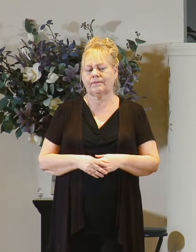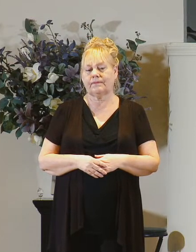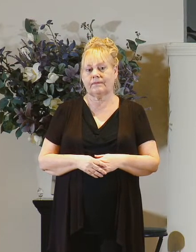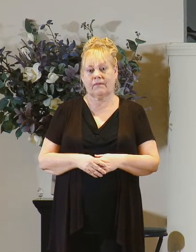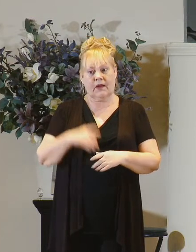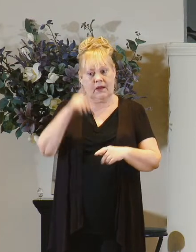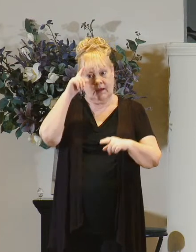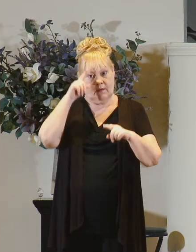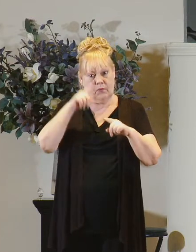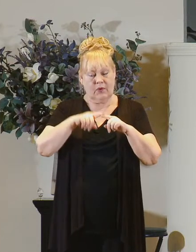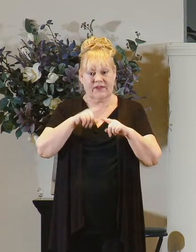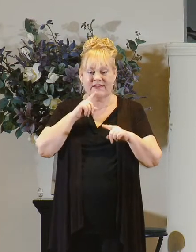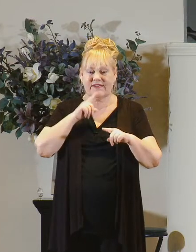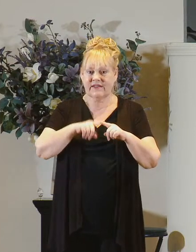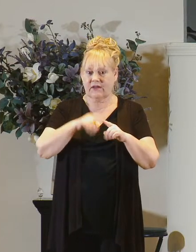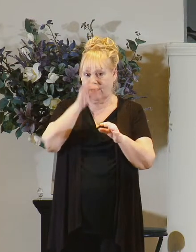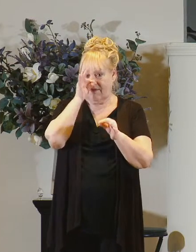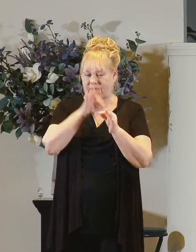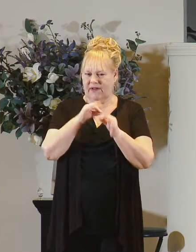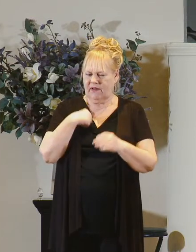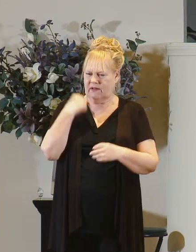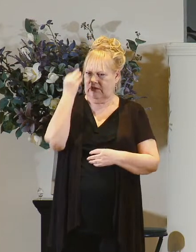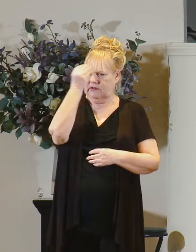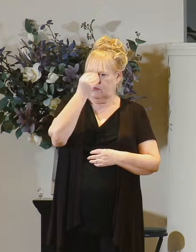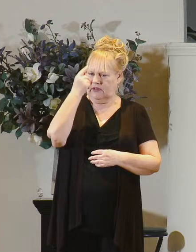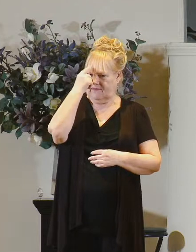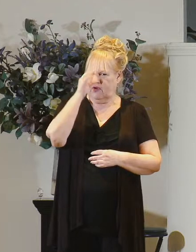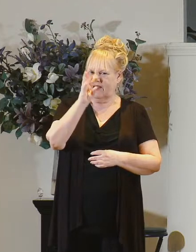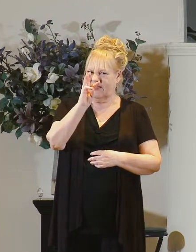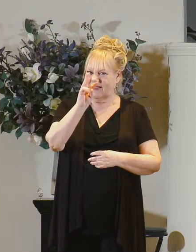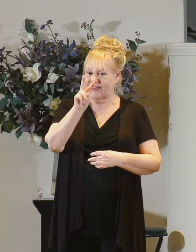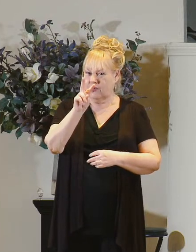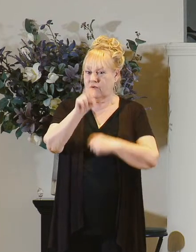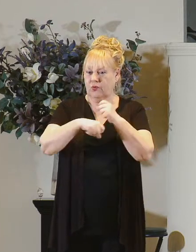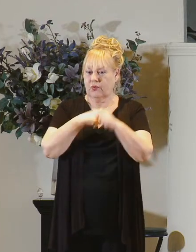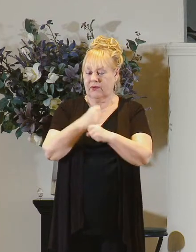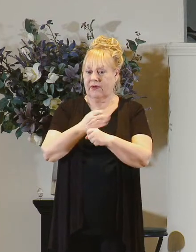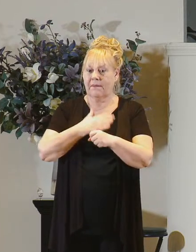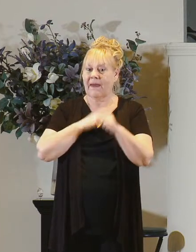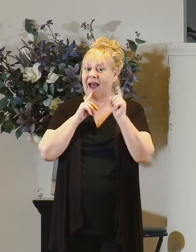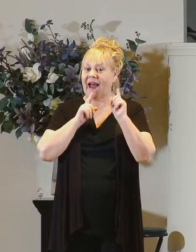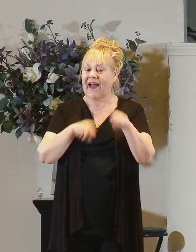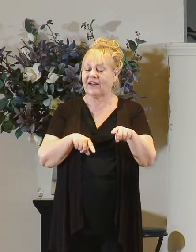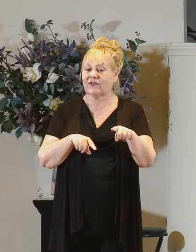brothers and sisters of the faith i've been thinking about this for 62 years and here's my answer to that